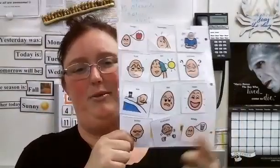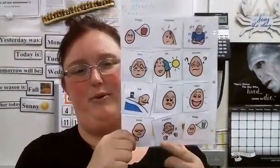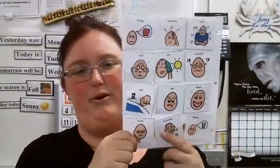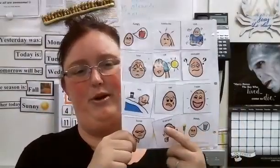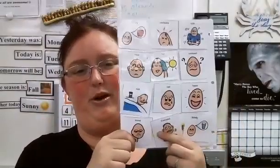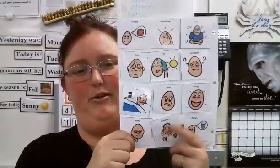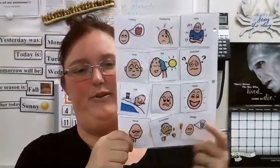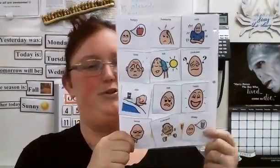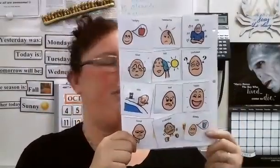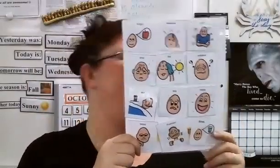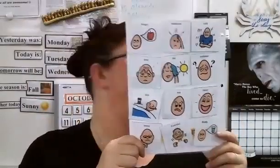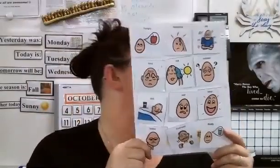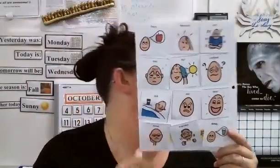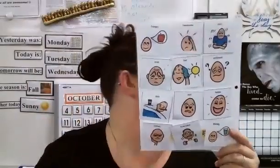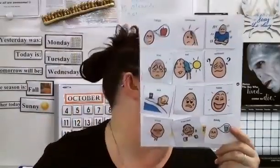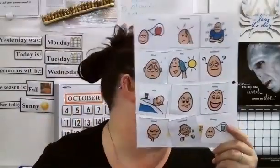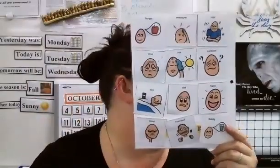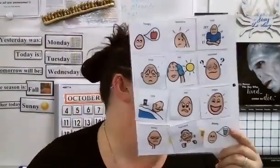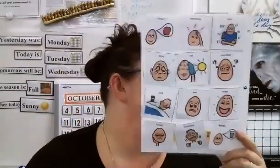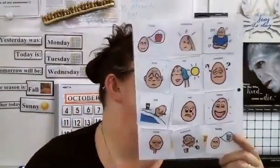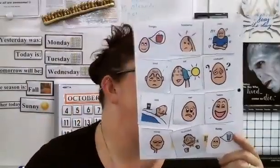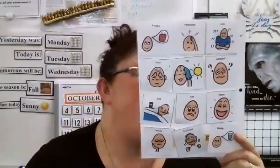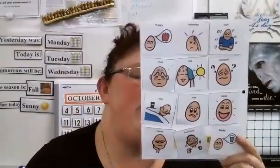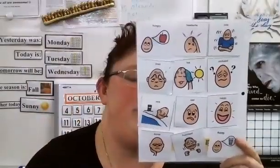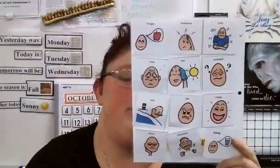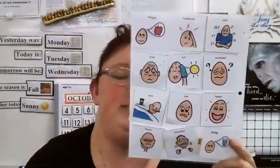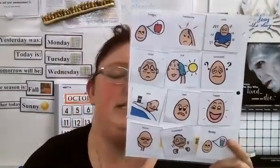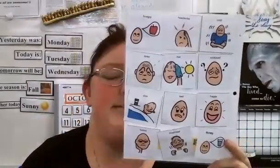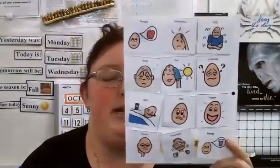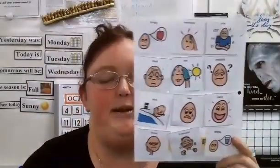you bored? Are you frustrated? Or are you thirsty? You can point or you can tell somebody.